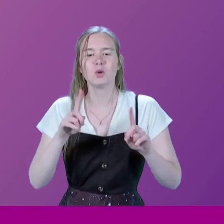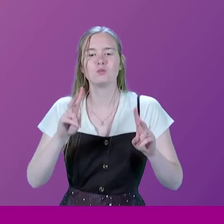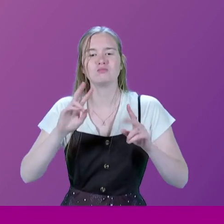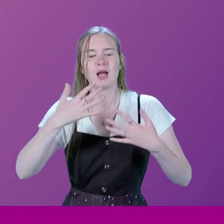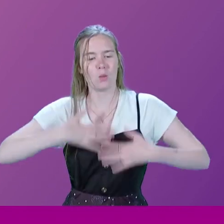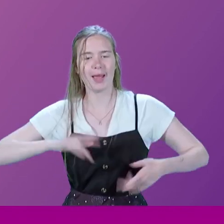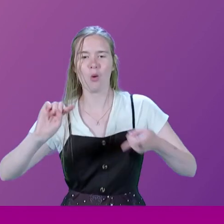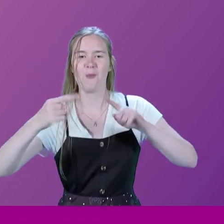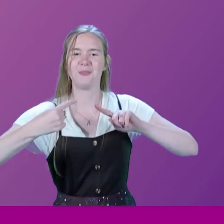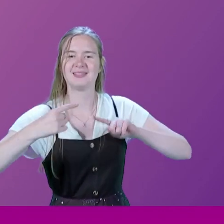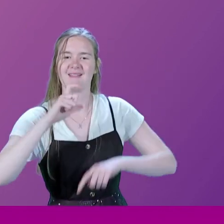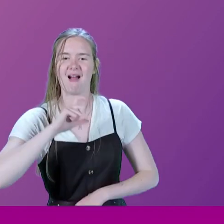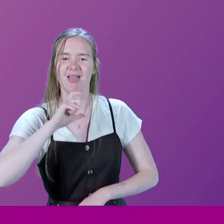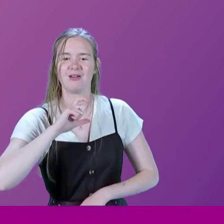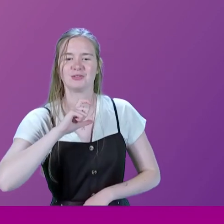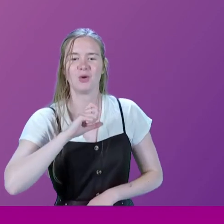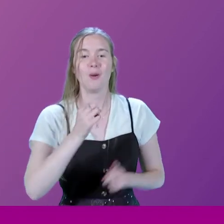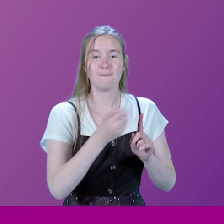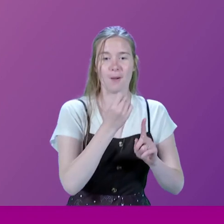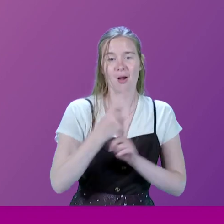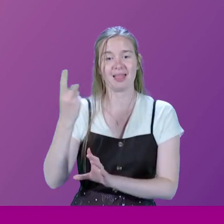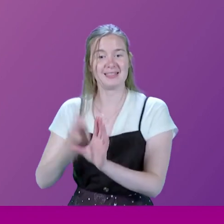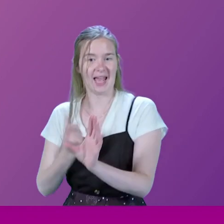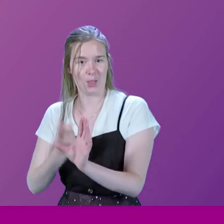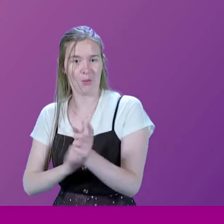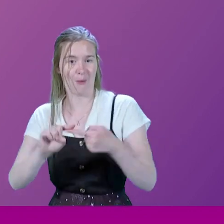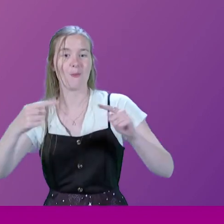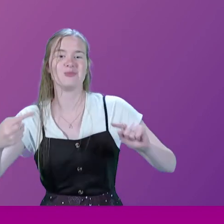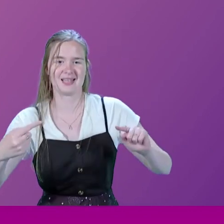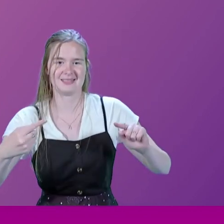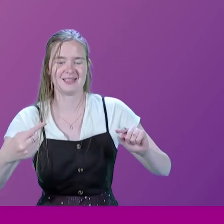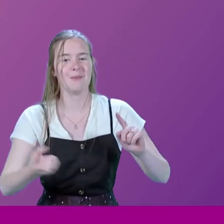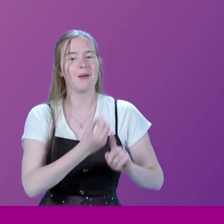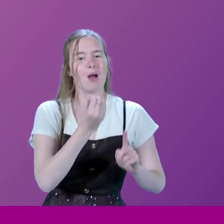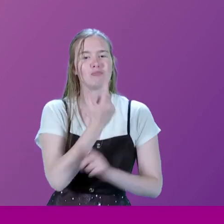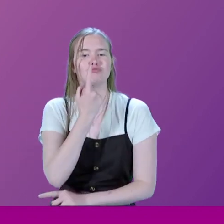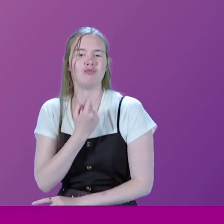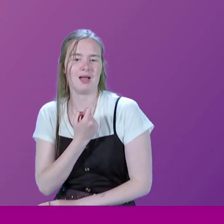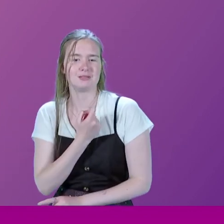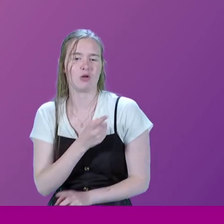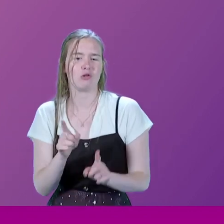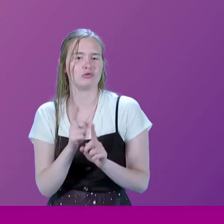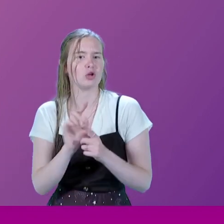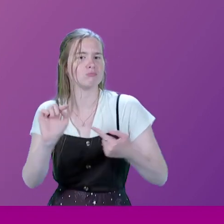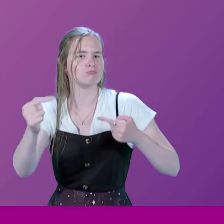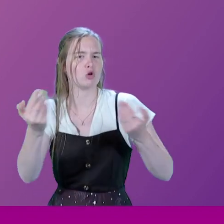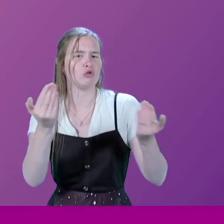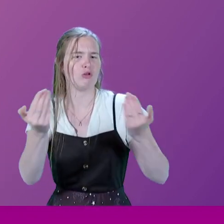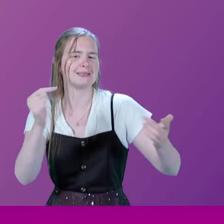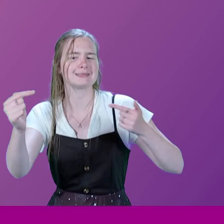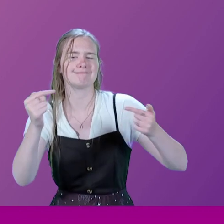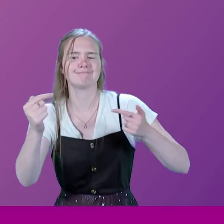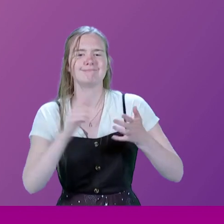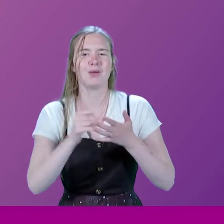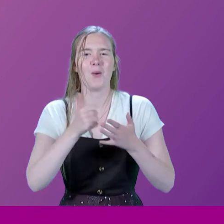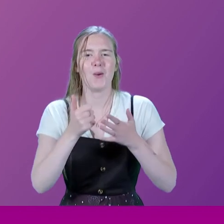opposites. Actually, purple and yellow are opposites. I know that. But purple and red are pretty, pretty good contrast. So it's